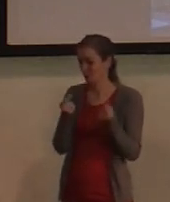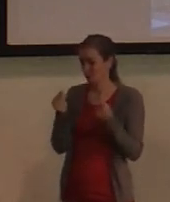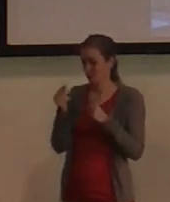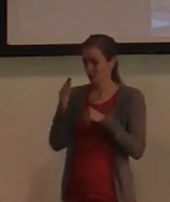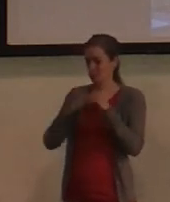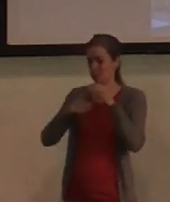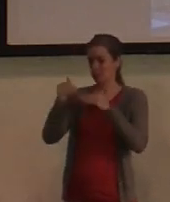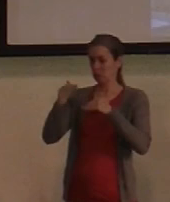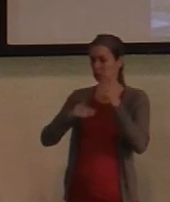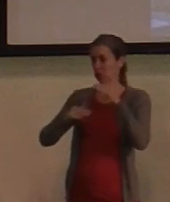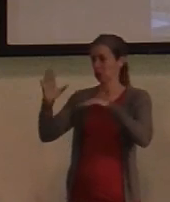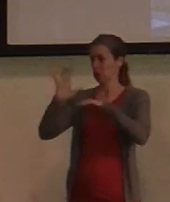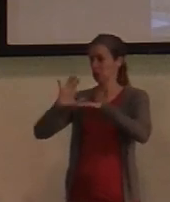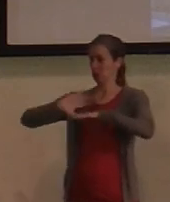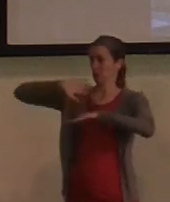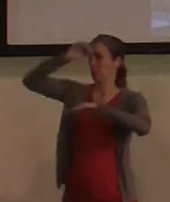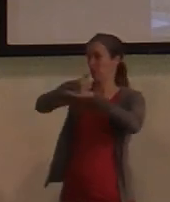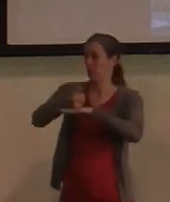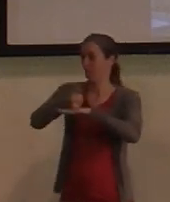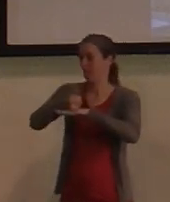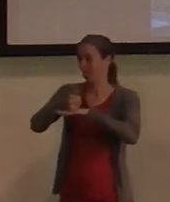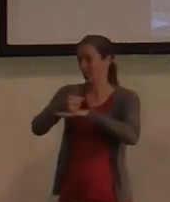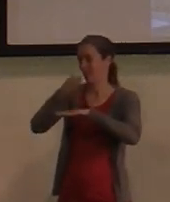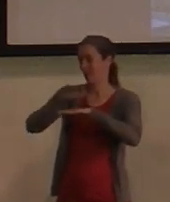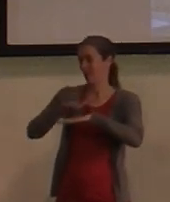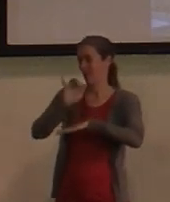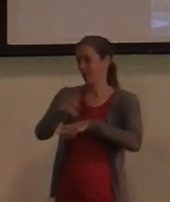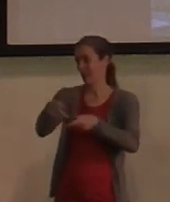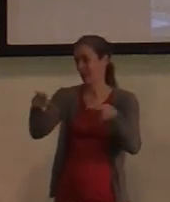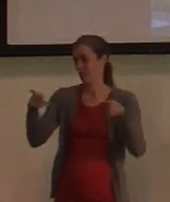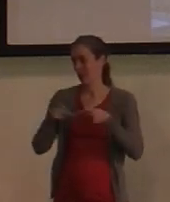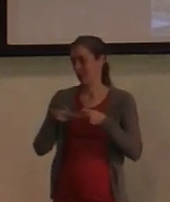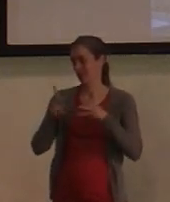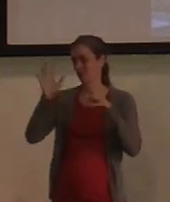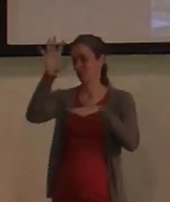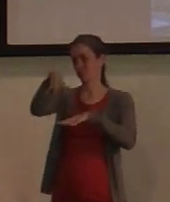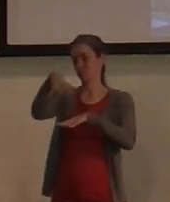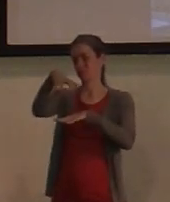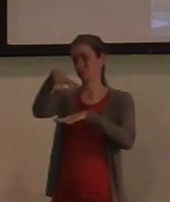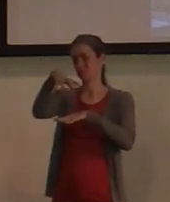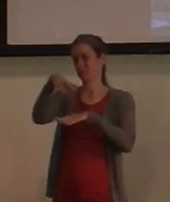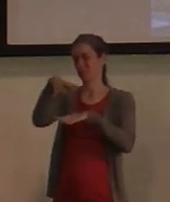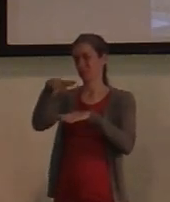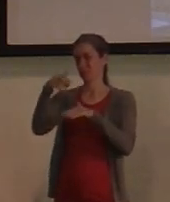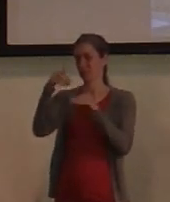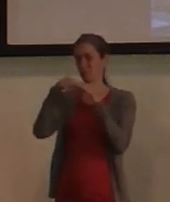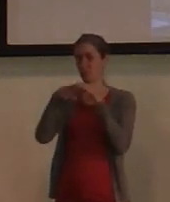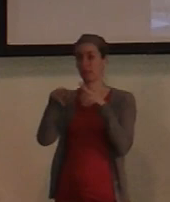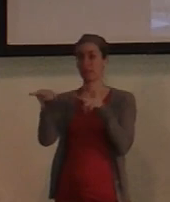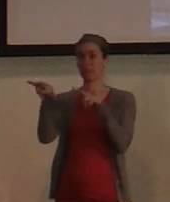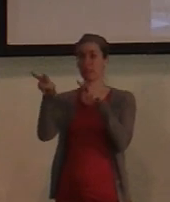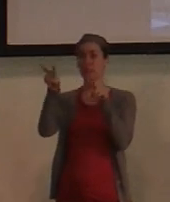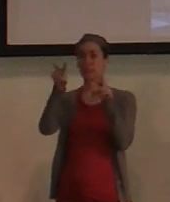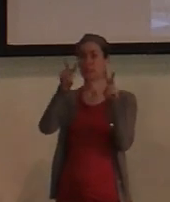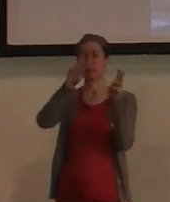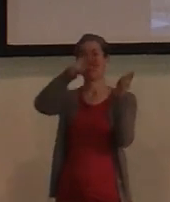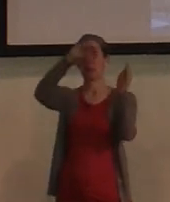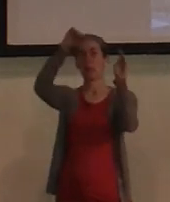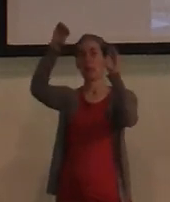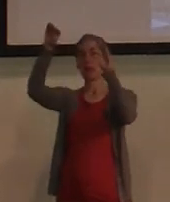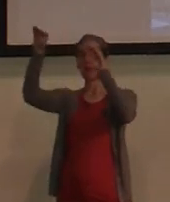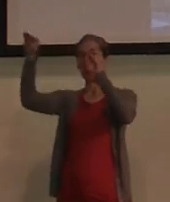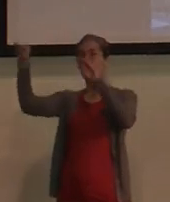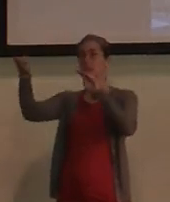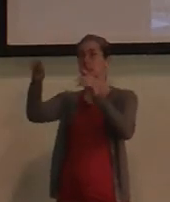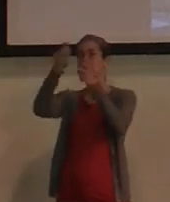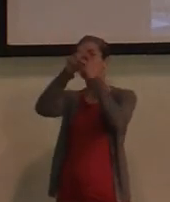monument or church or basilica over that place. And so you walk in, it looks very ornate, and it doesn't look anything like